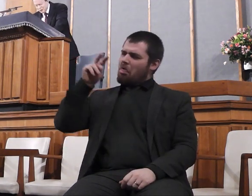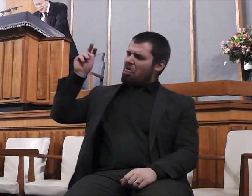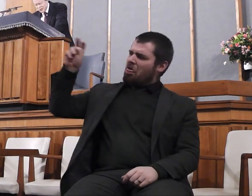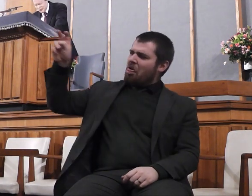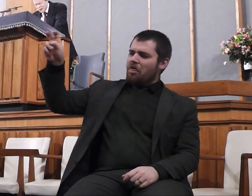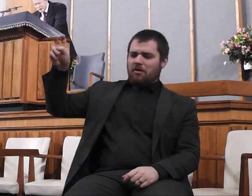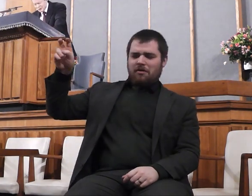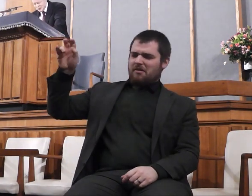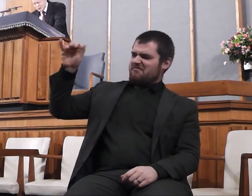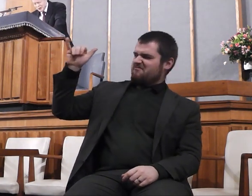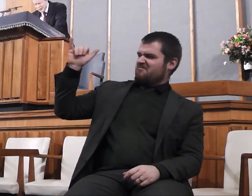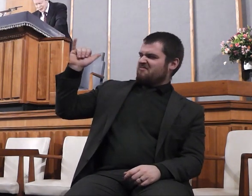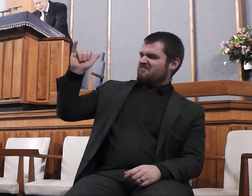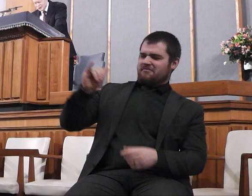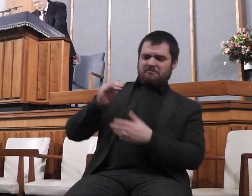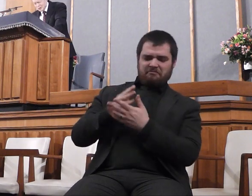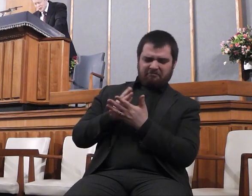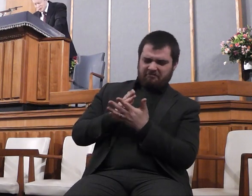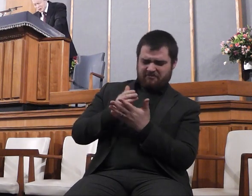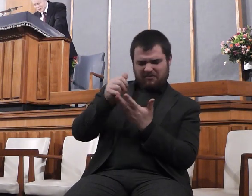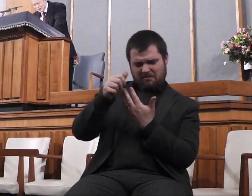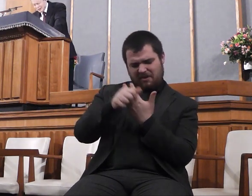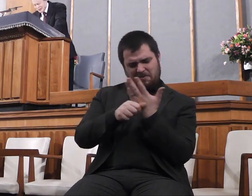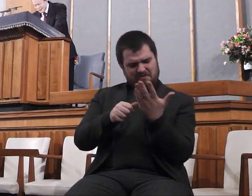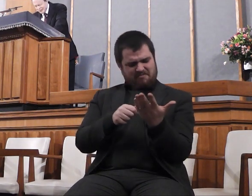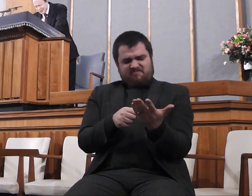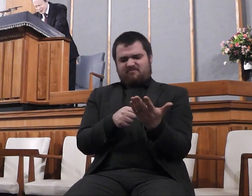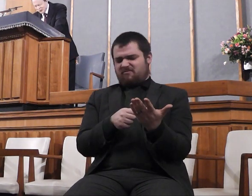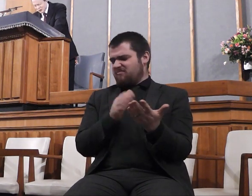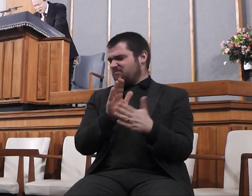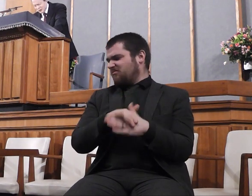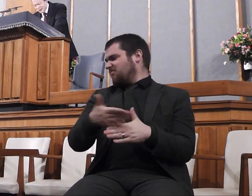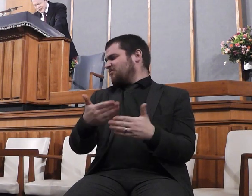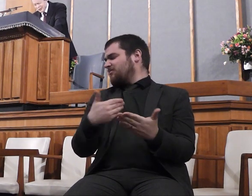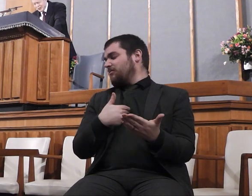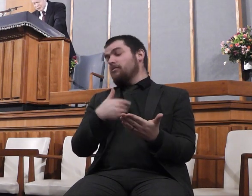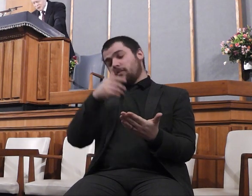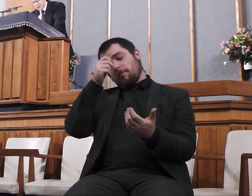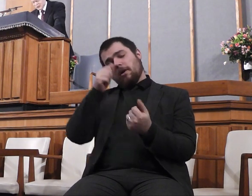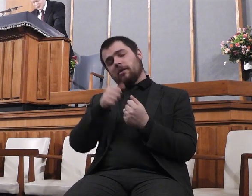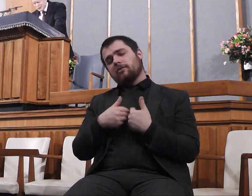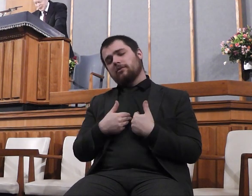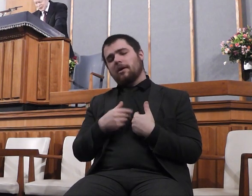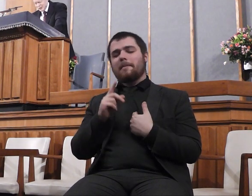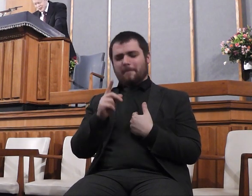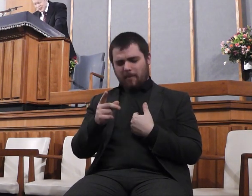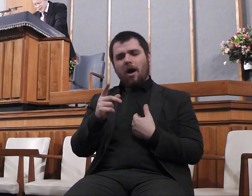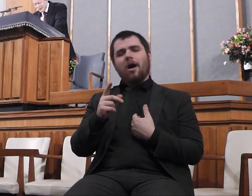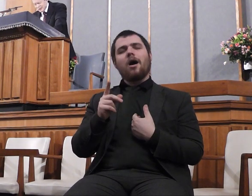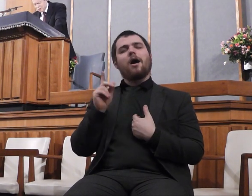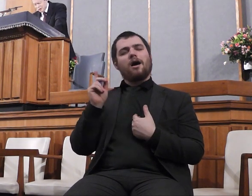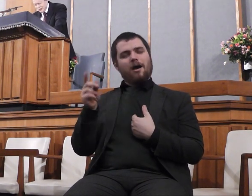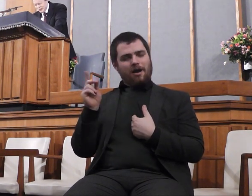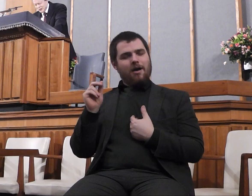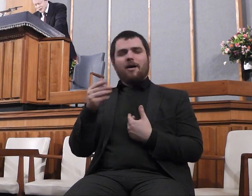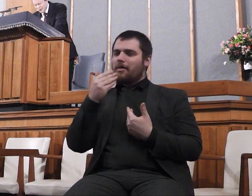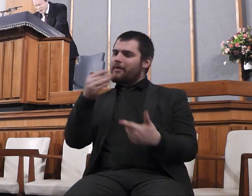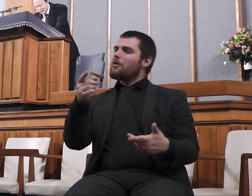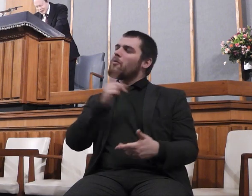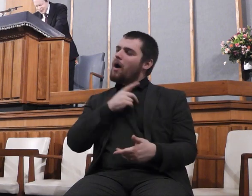word or the things of the gospel. And yet, O Lord, thou didst humble us to the dust and bring us to feel our